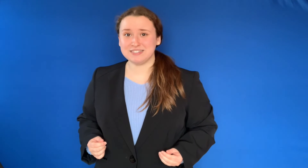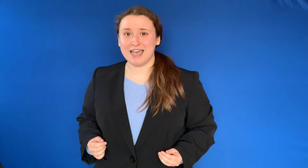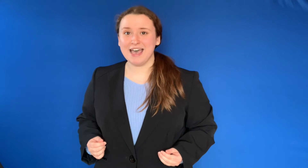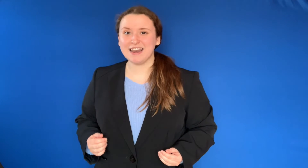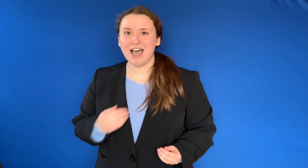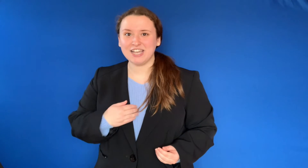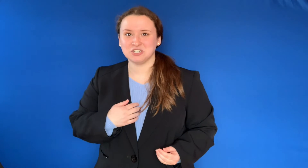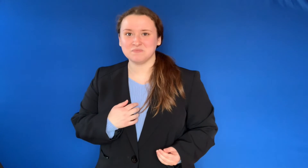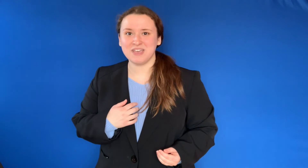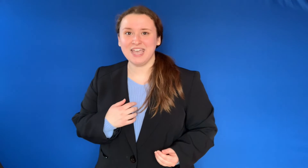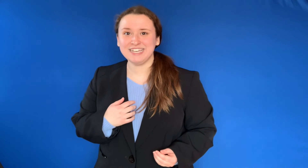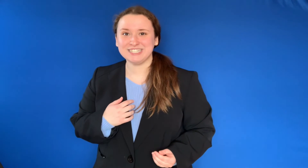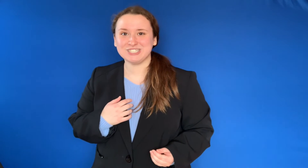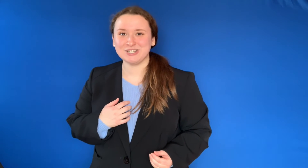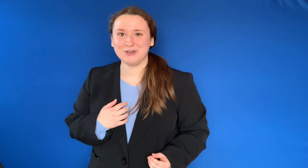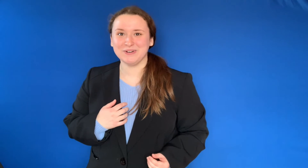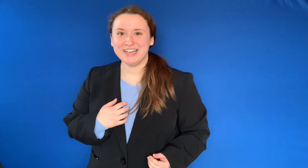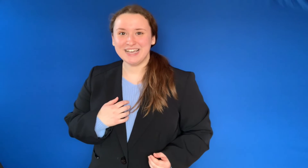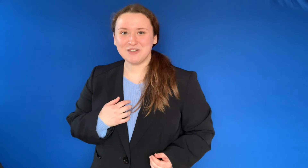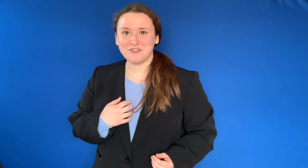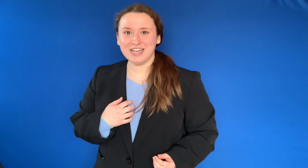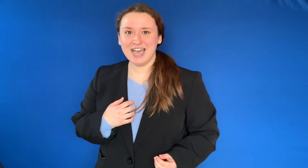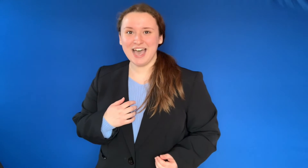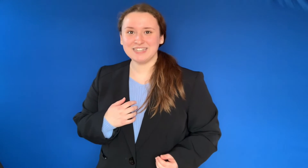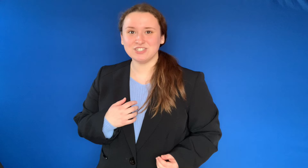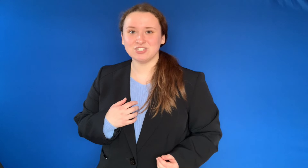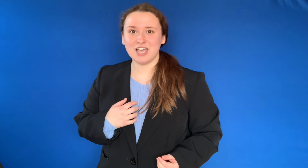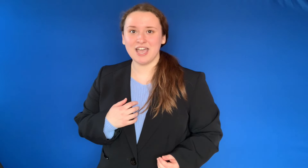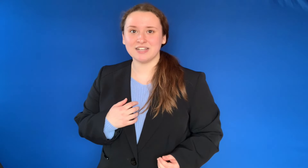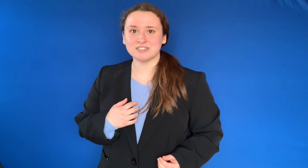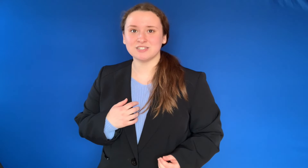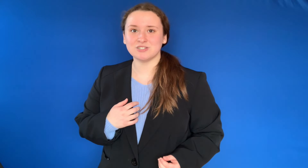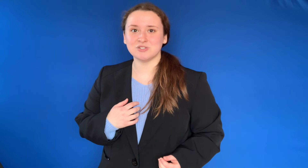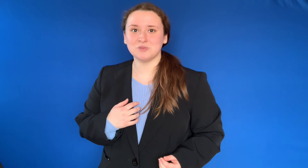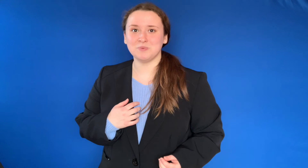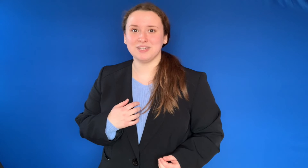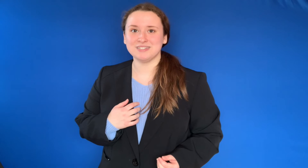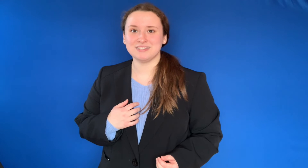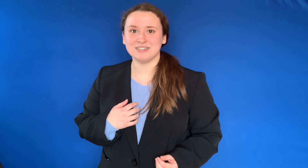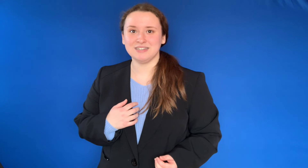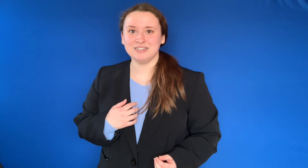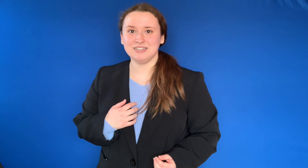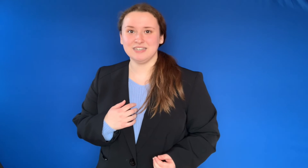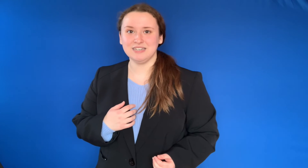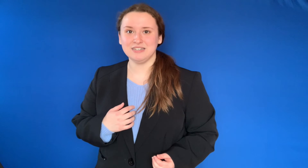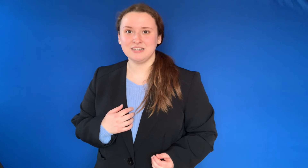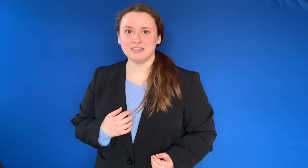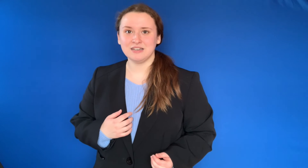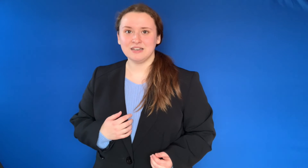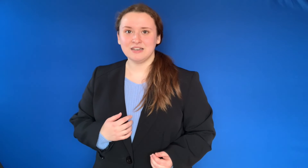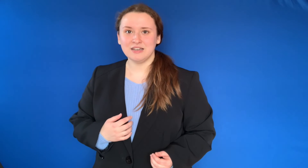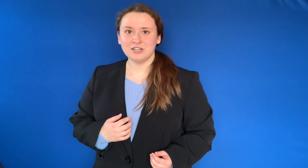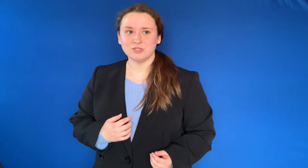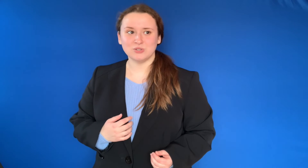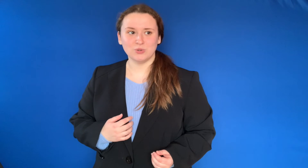said I could make it too if I had the chance to be seen? Do